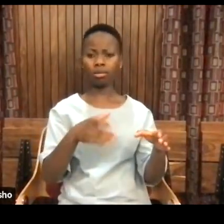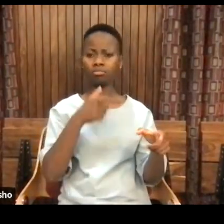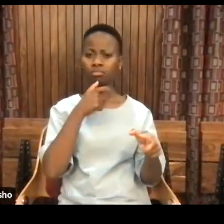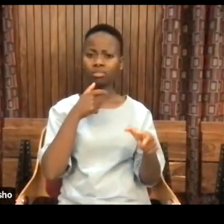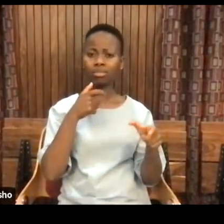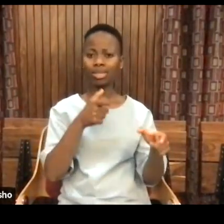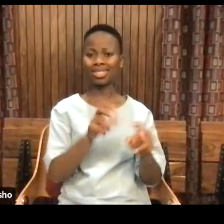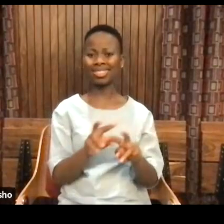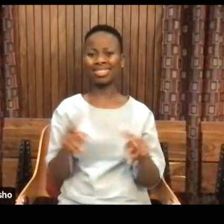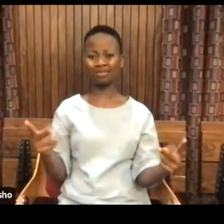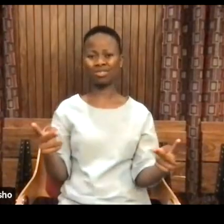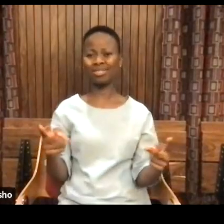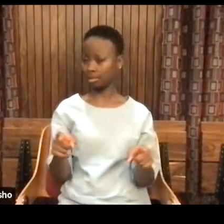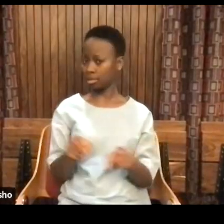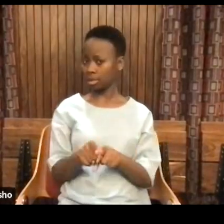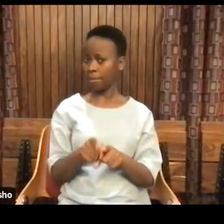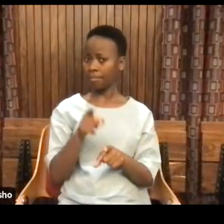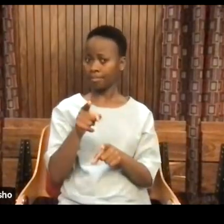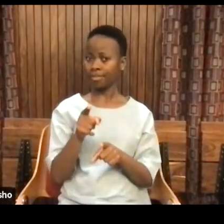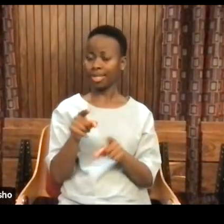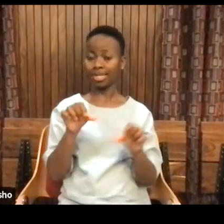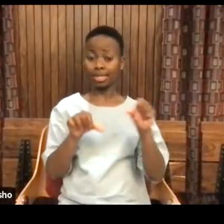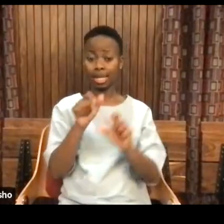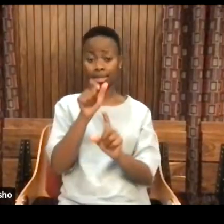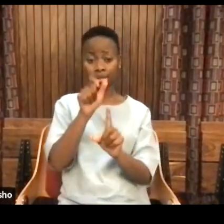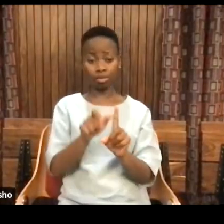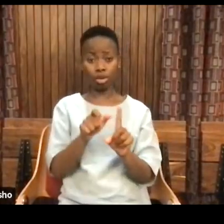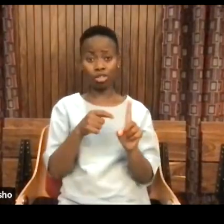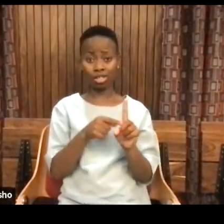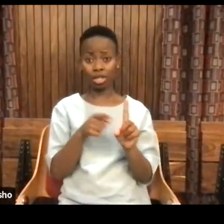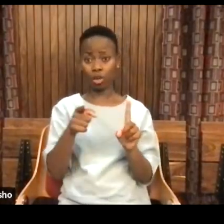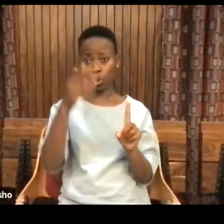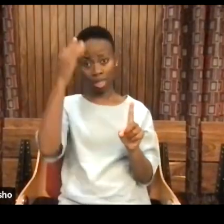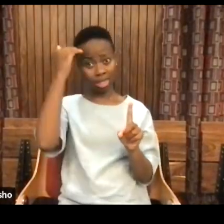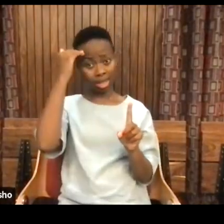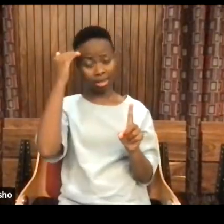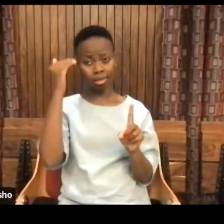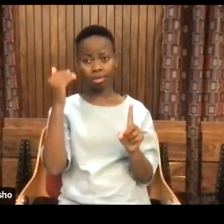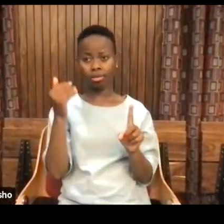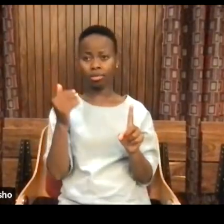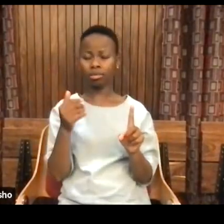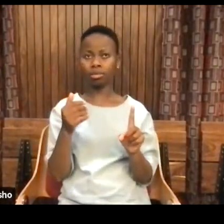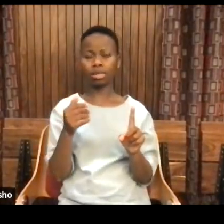So when we hear scientists, we think they were just these dudes.